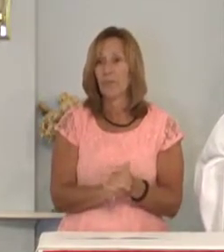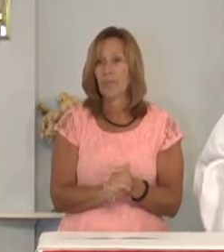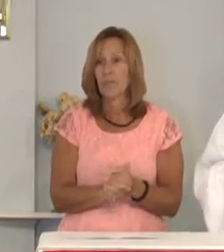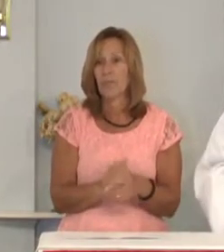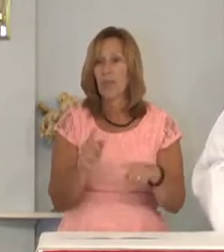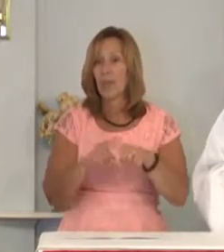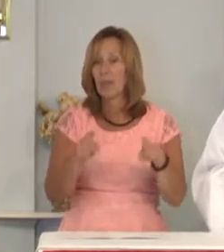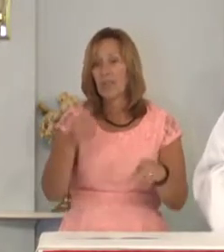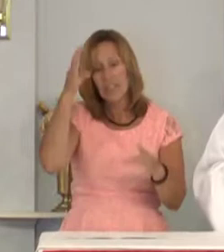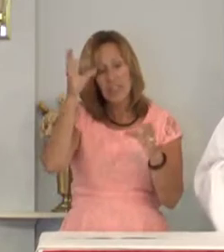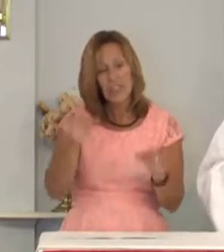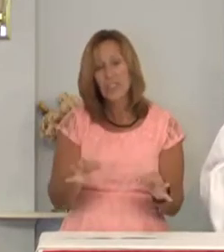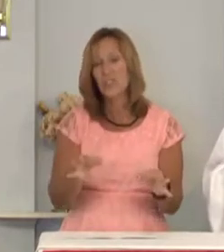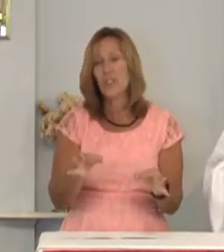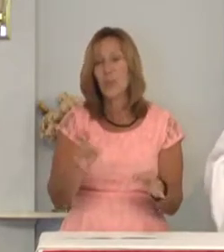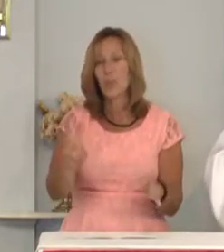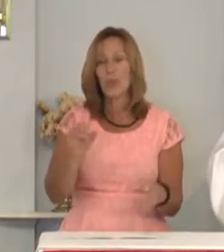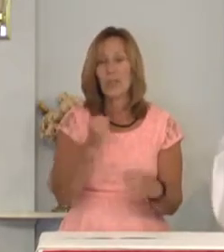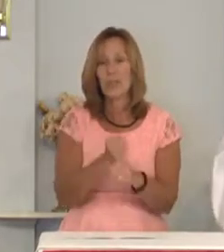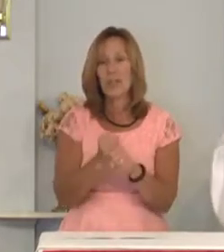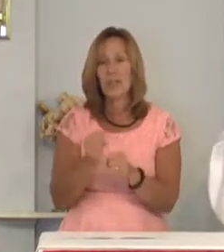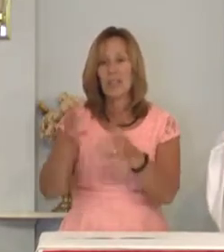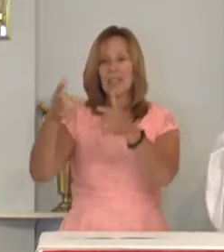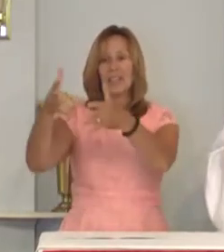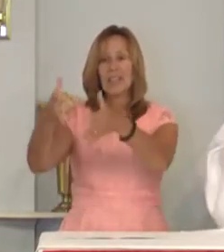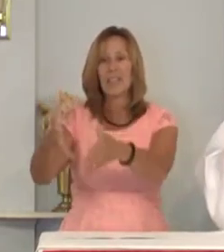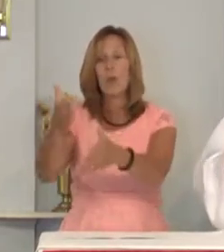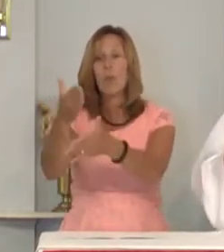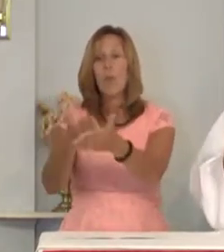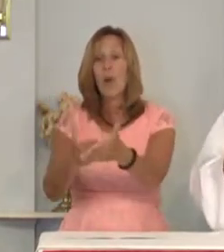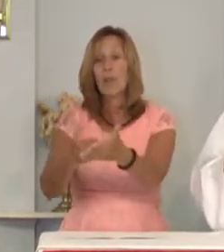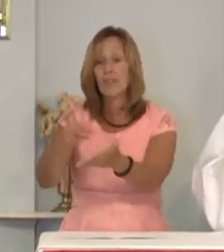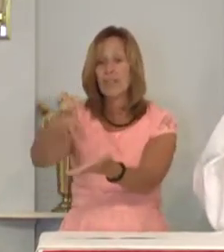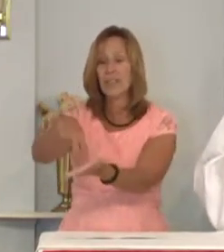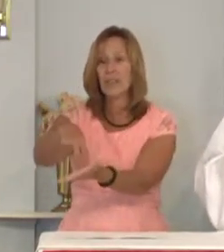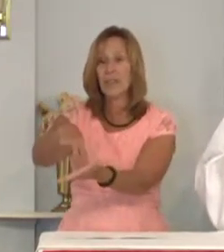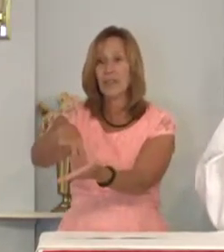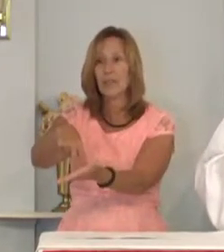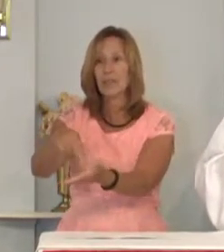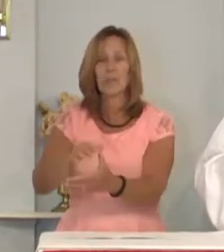But the decision was made to leave part of it standing.